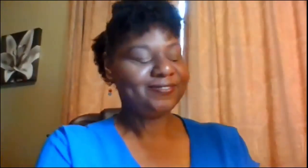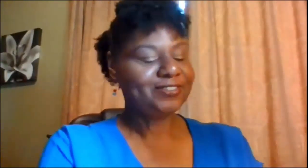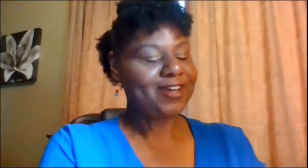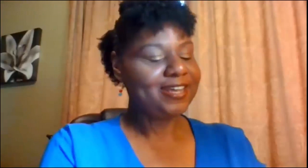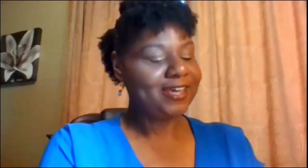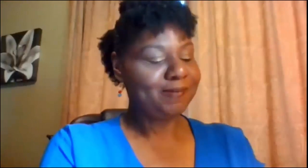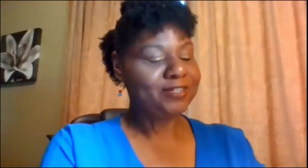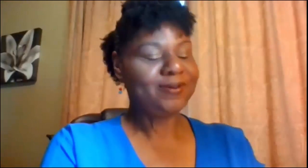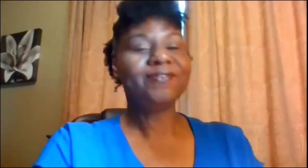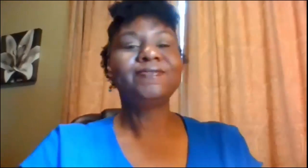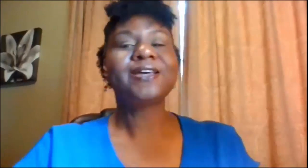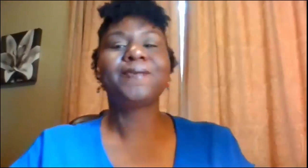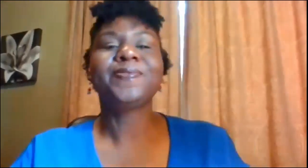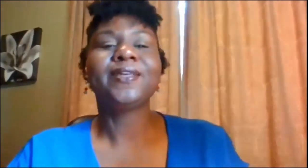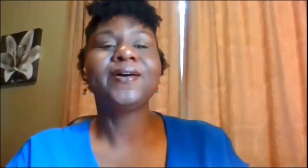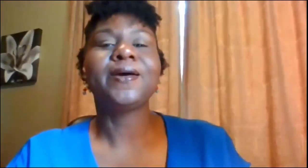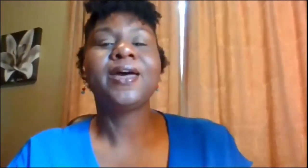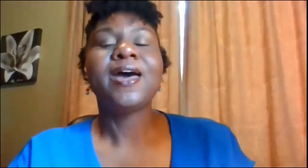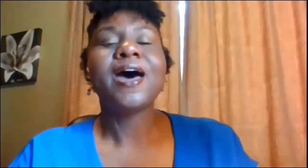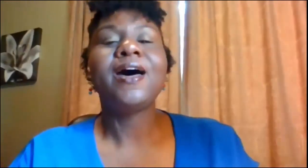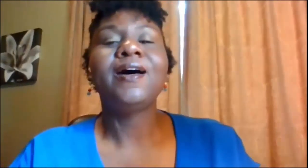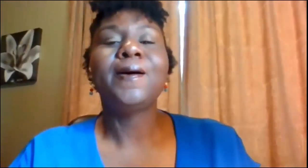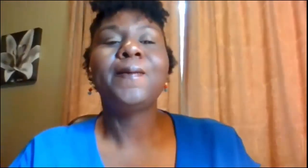try it again make sure we have enough time okay um